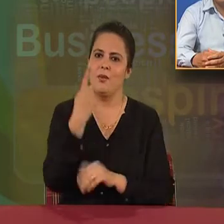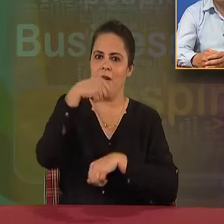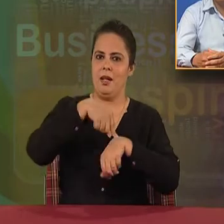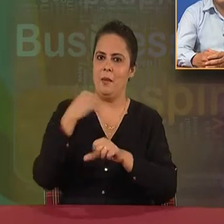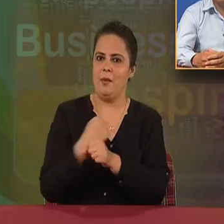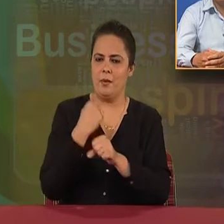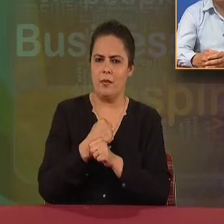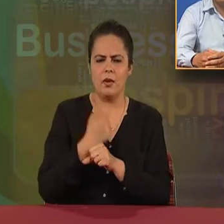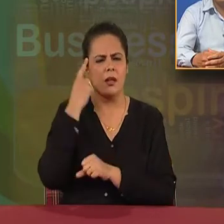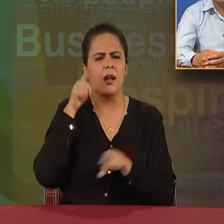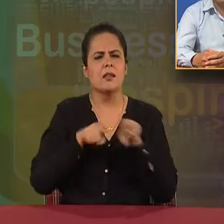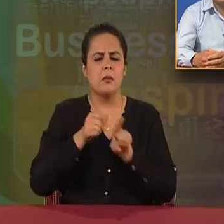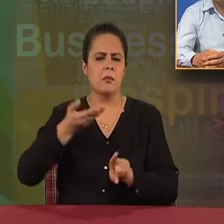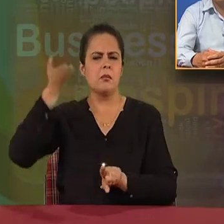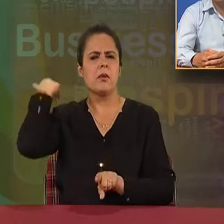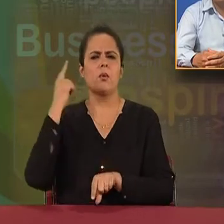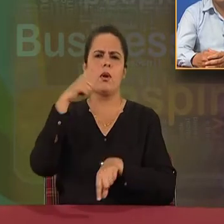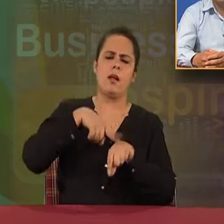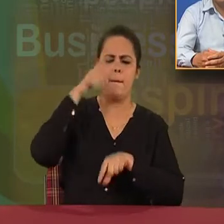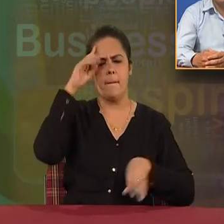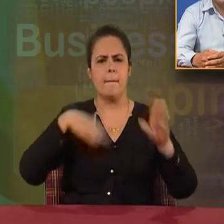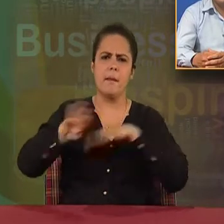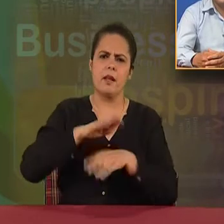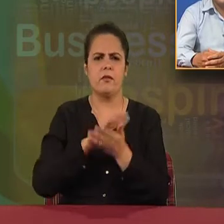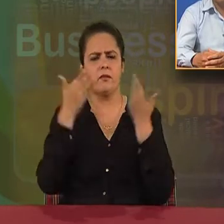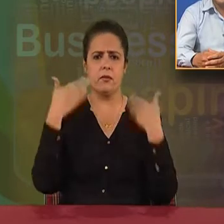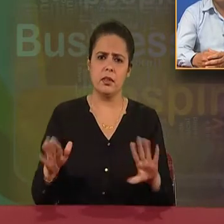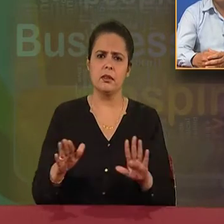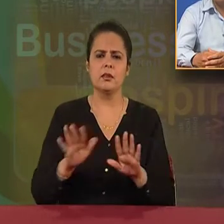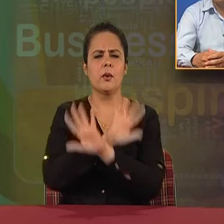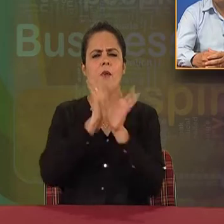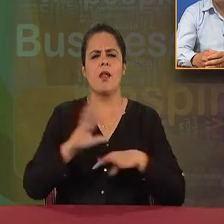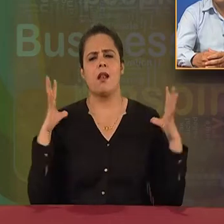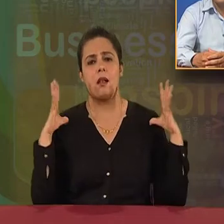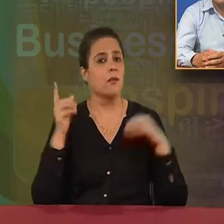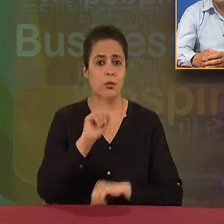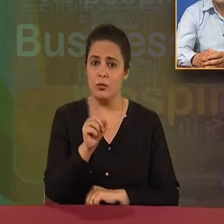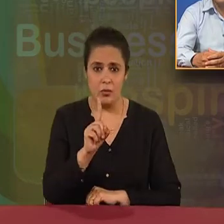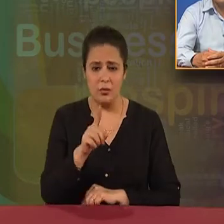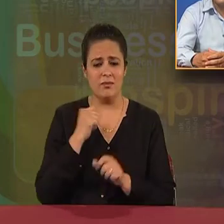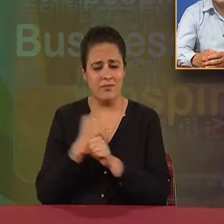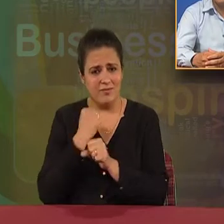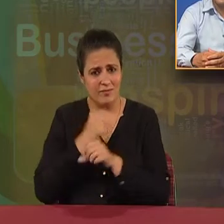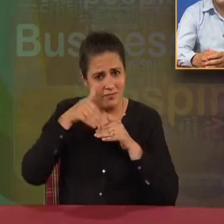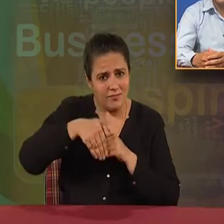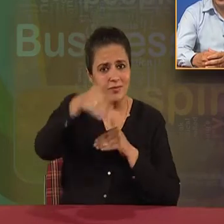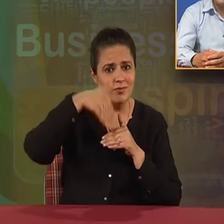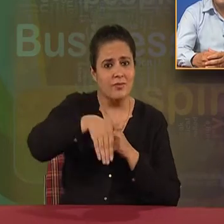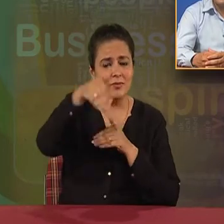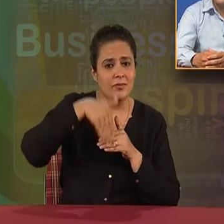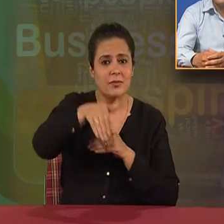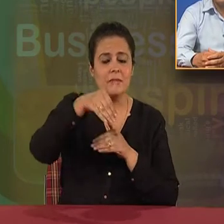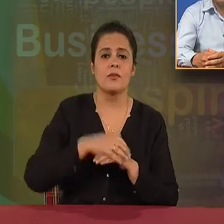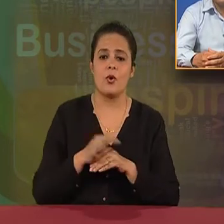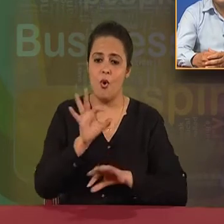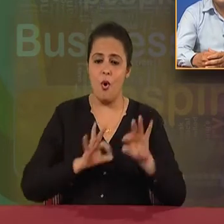like once the planning is done, then everything is done. No, we have to go for organizing the activities. We have to